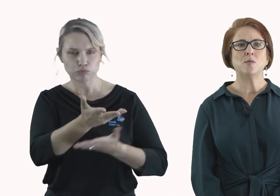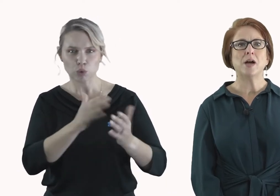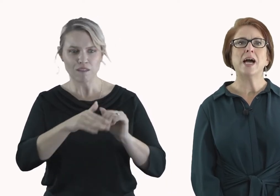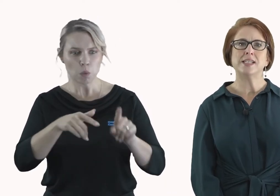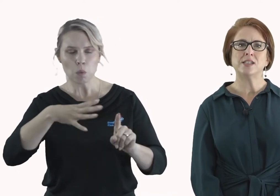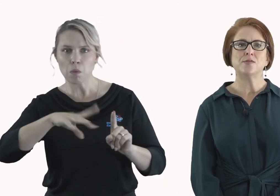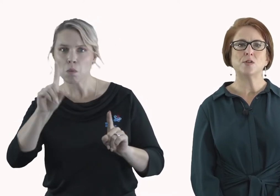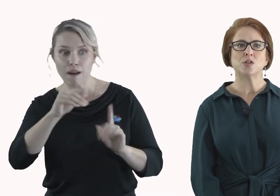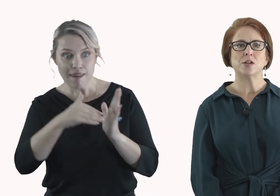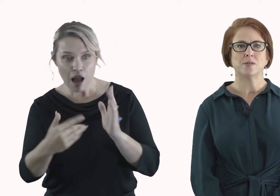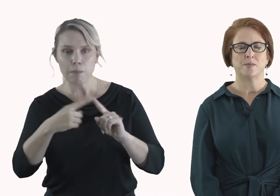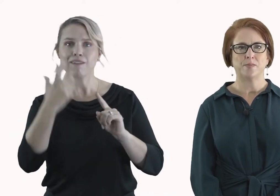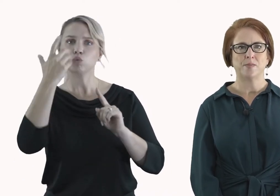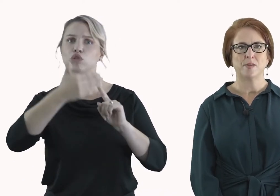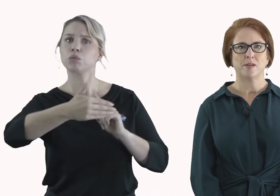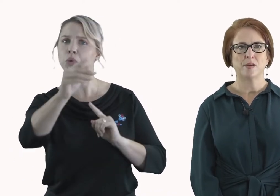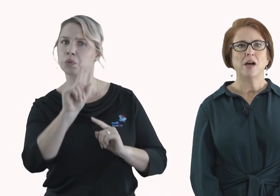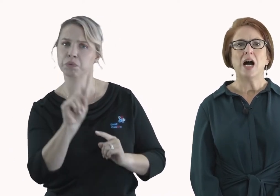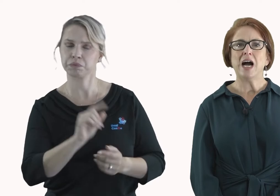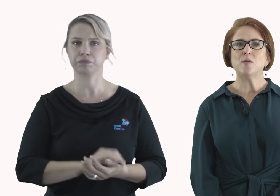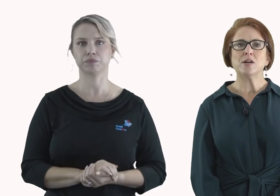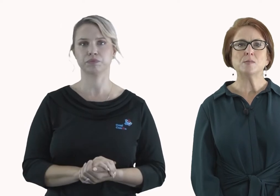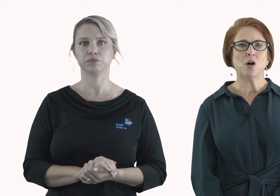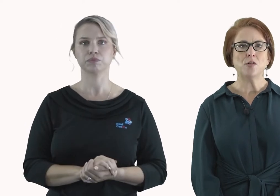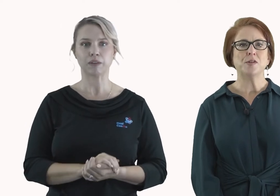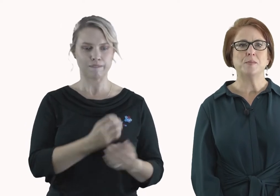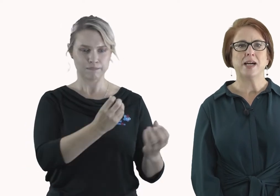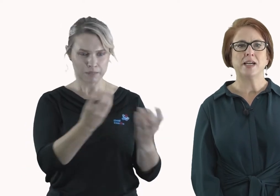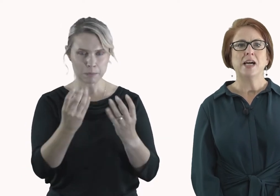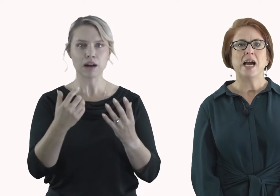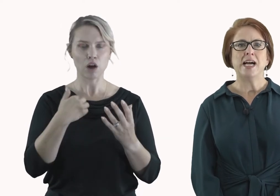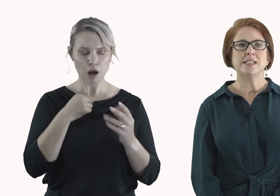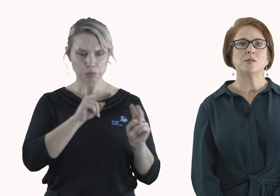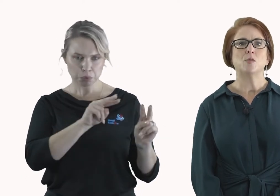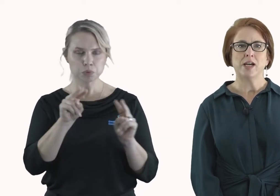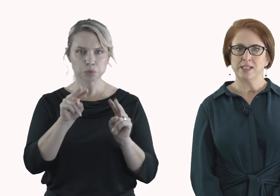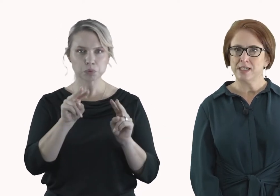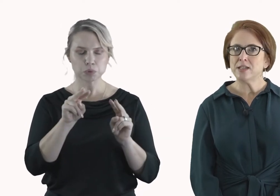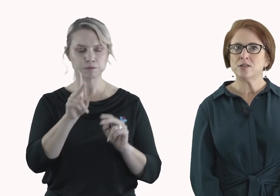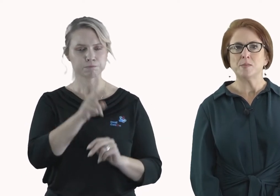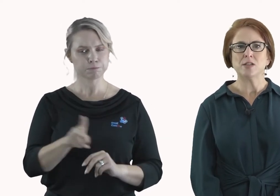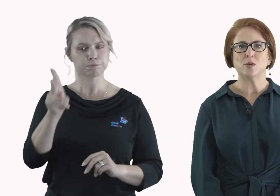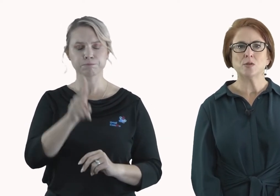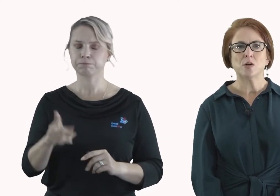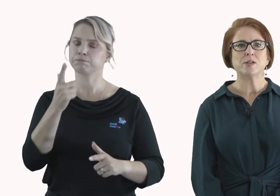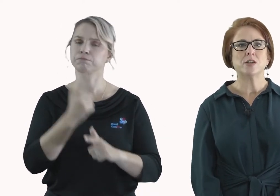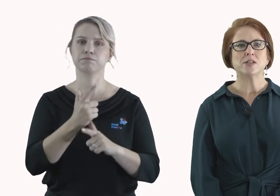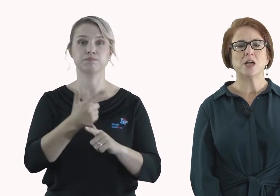and into the future. I welcomed all feedback and what I continued to be told was there is an